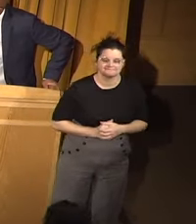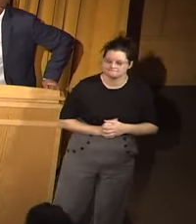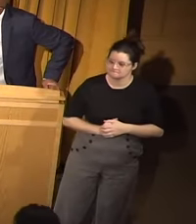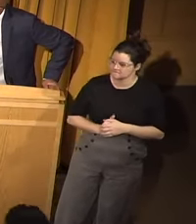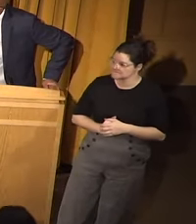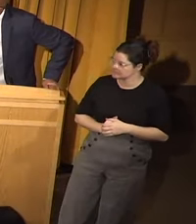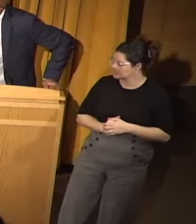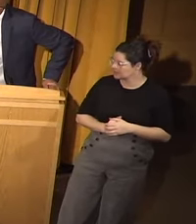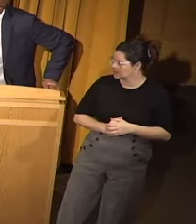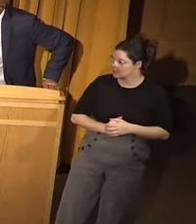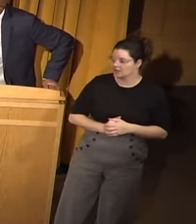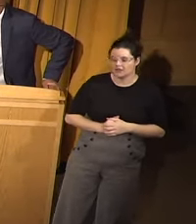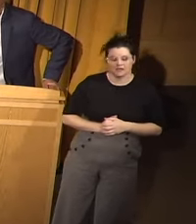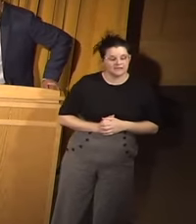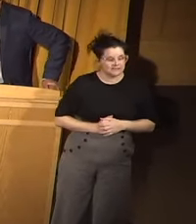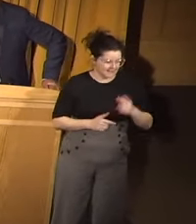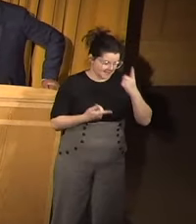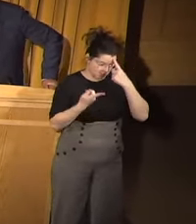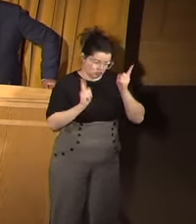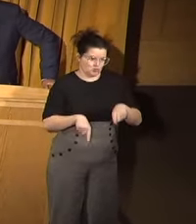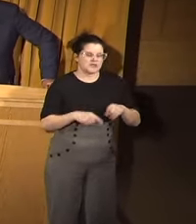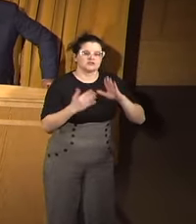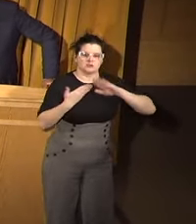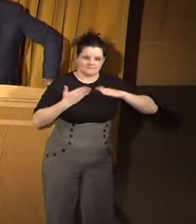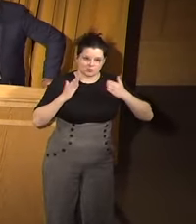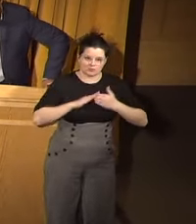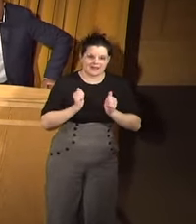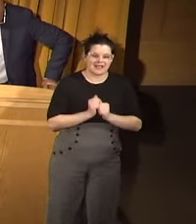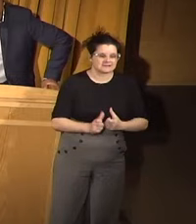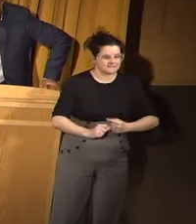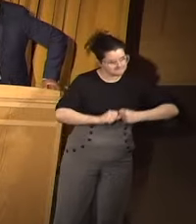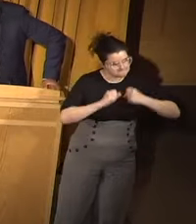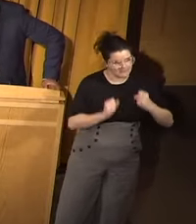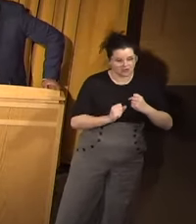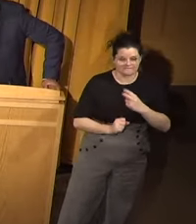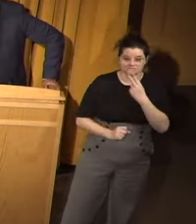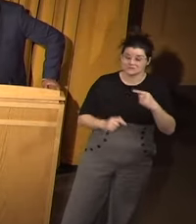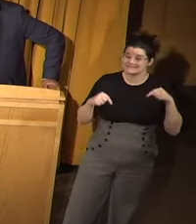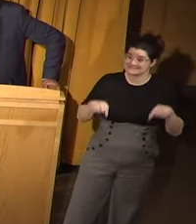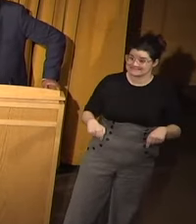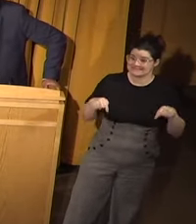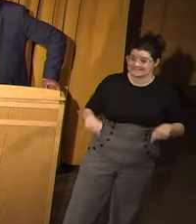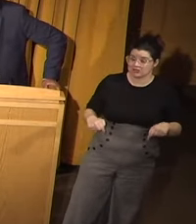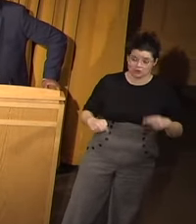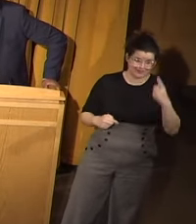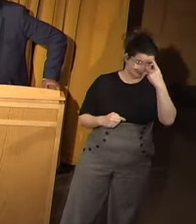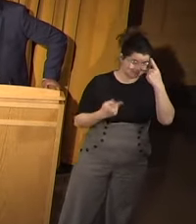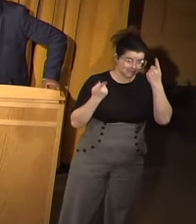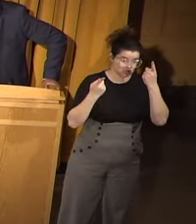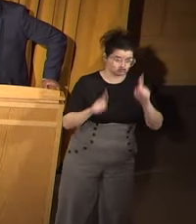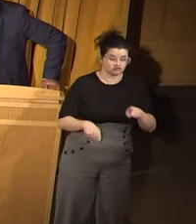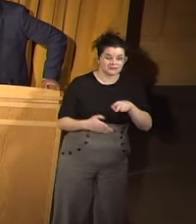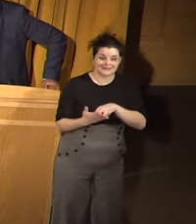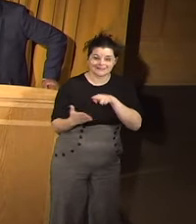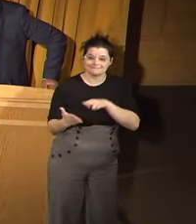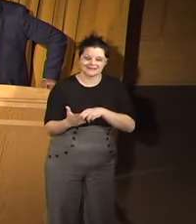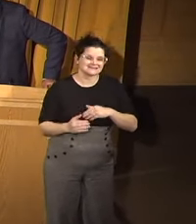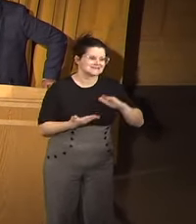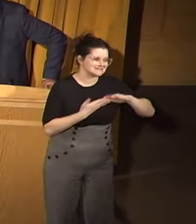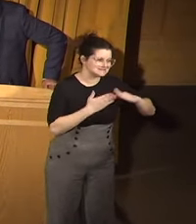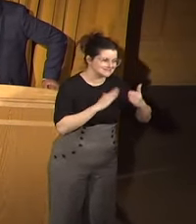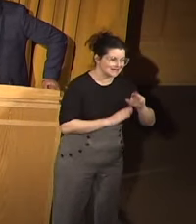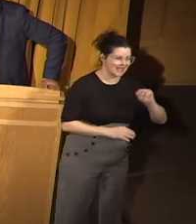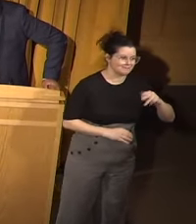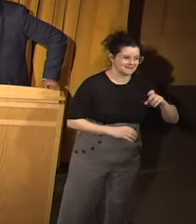So I agree. The community has a very powerful voice in this. Here in this agreement, the city and the MPD have already